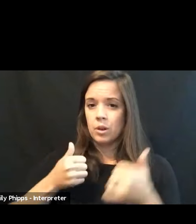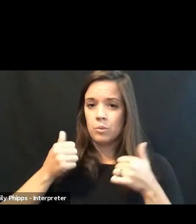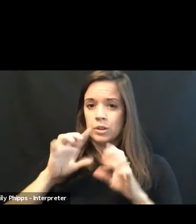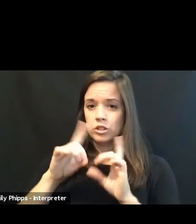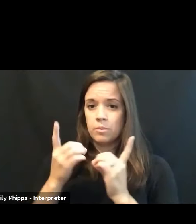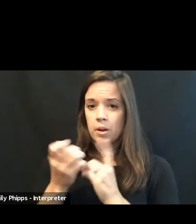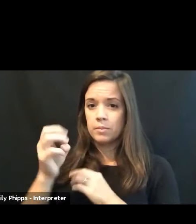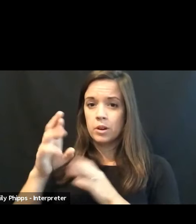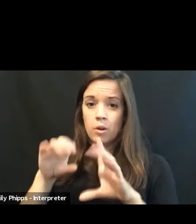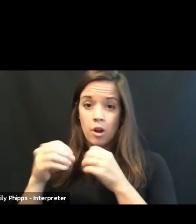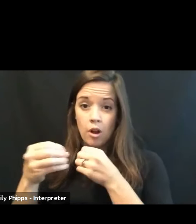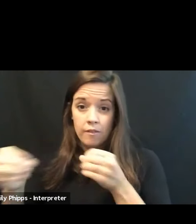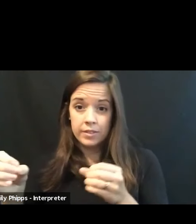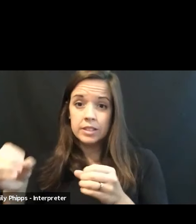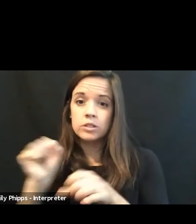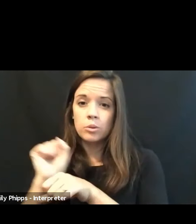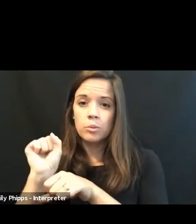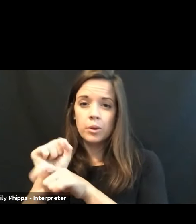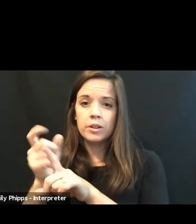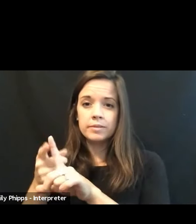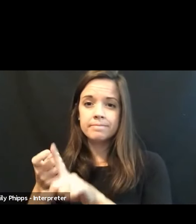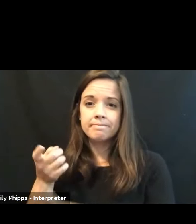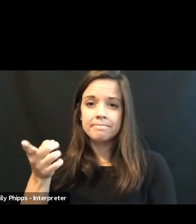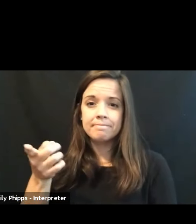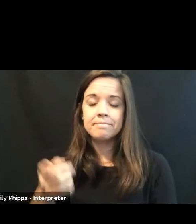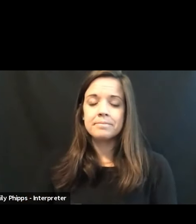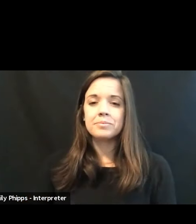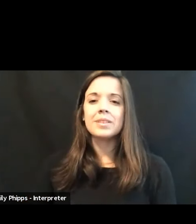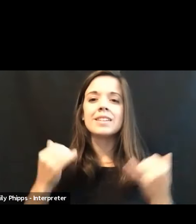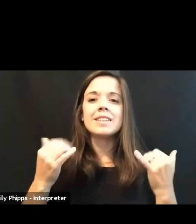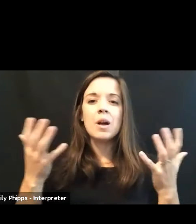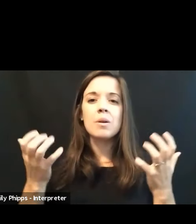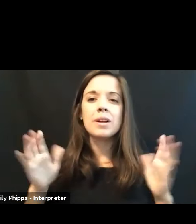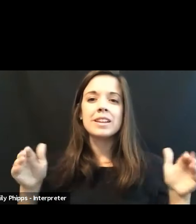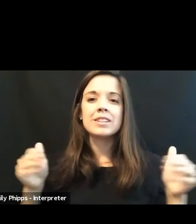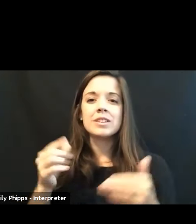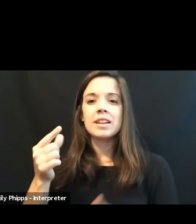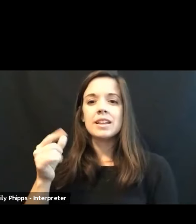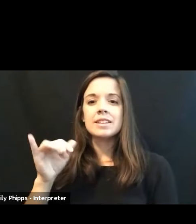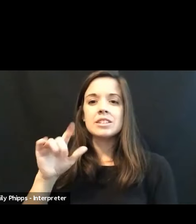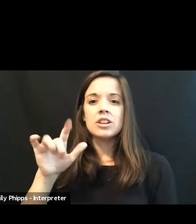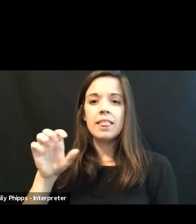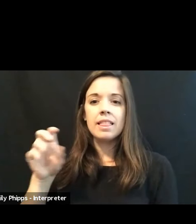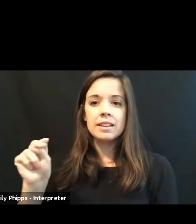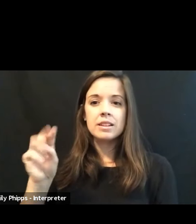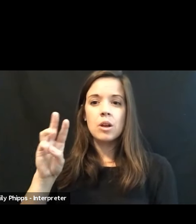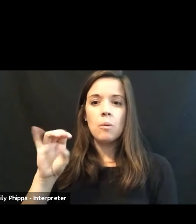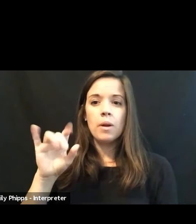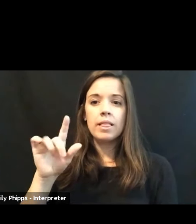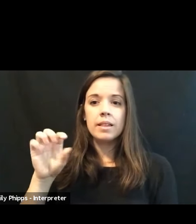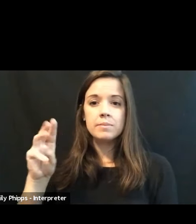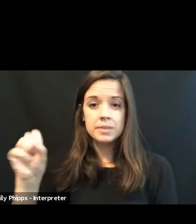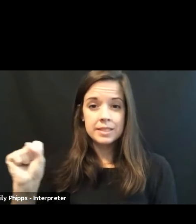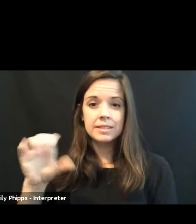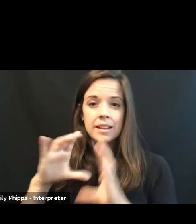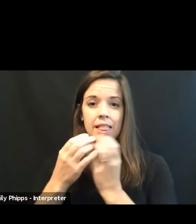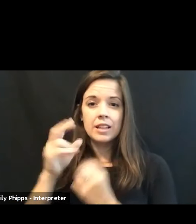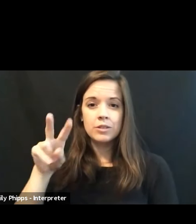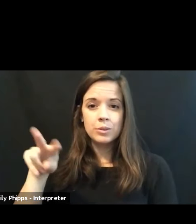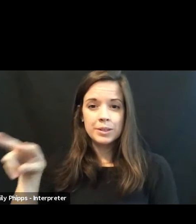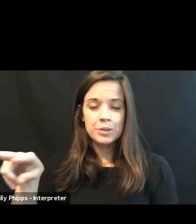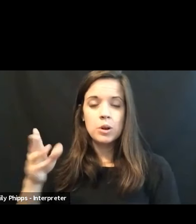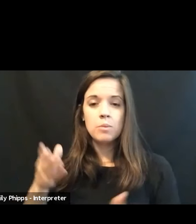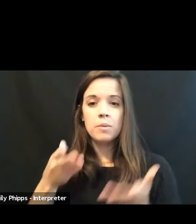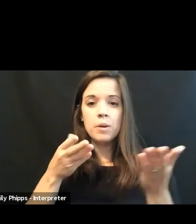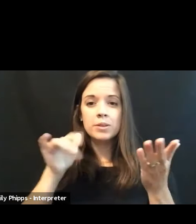office you're in. Now I'd like to introduce Jillian Williams, class of 22, who proposed this